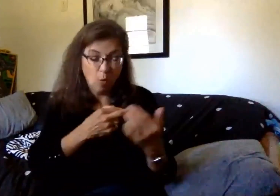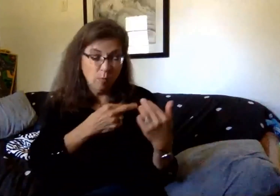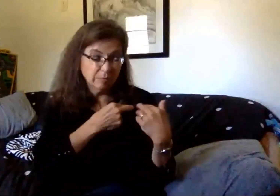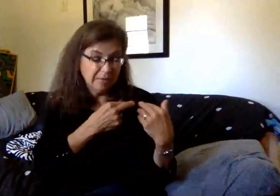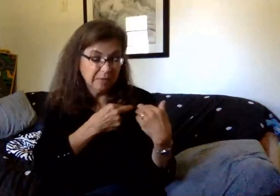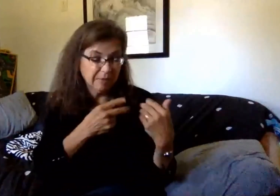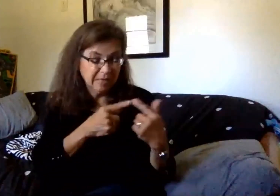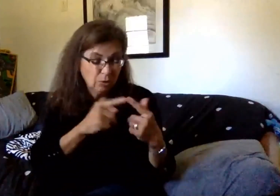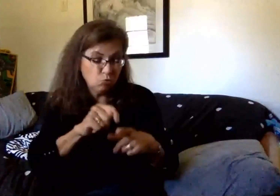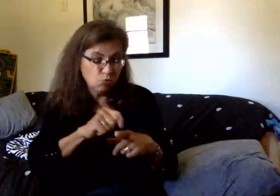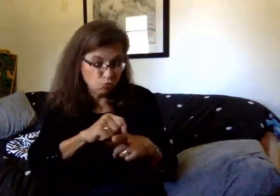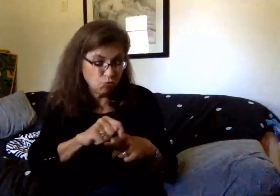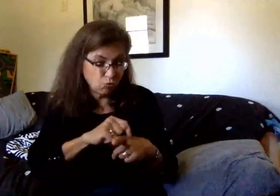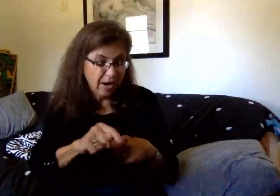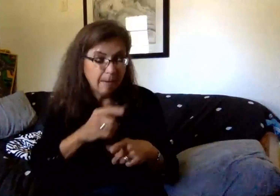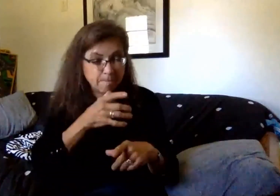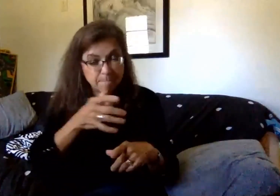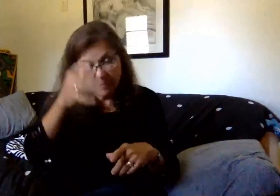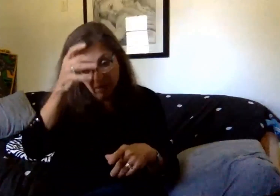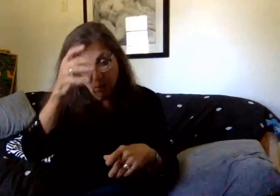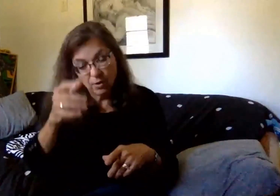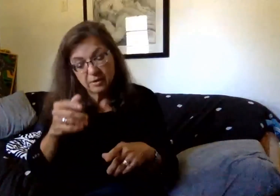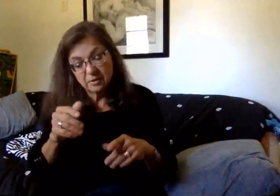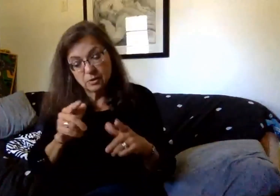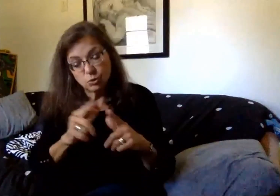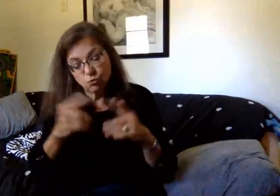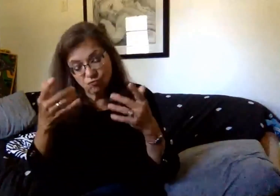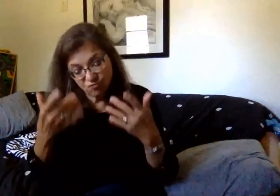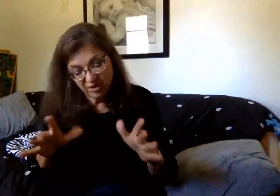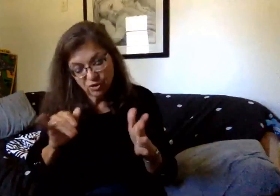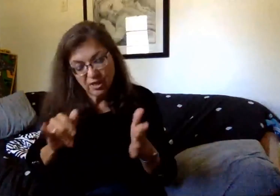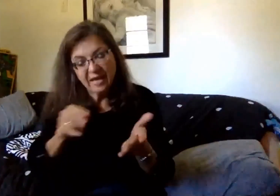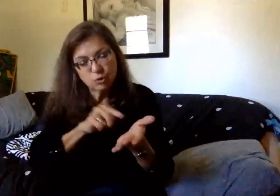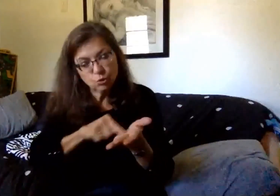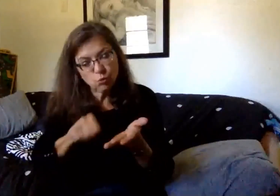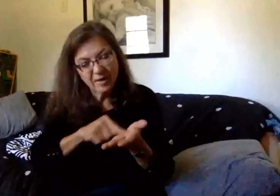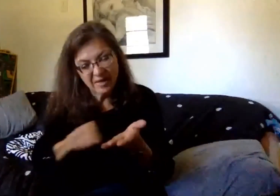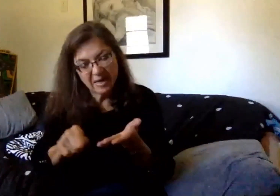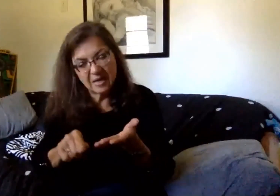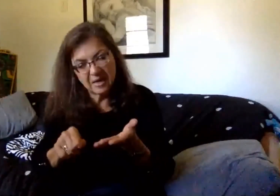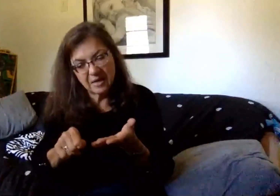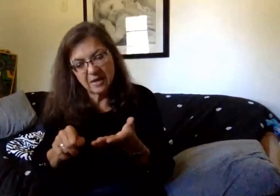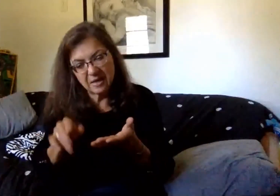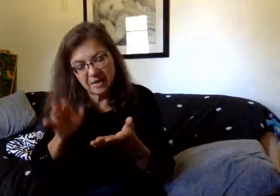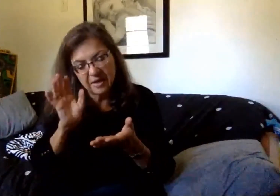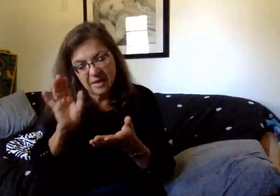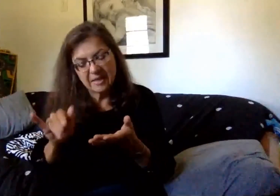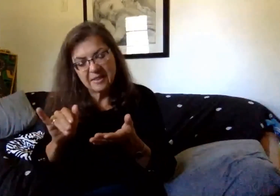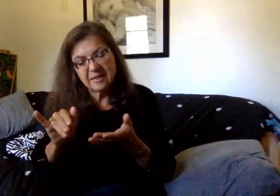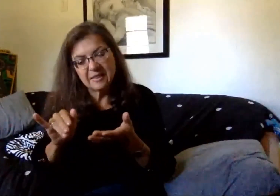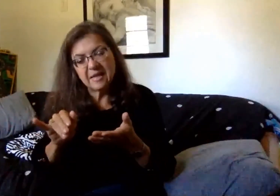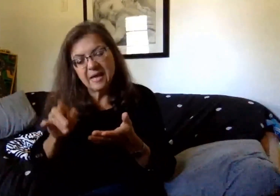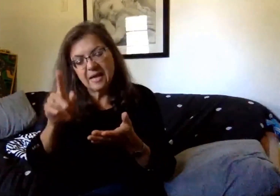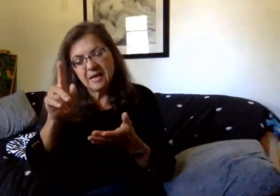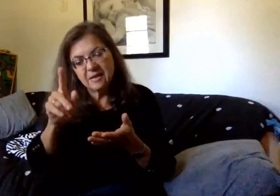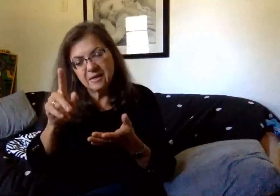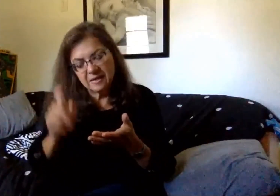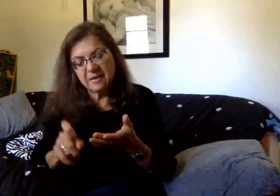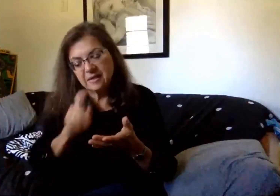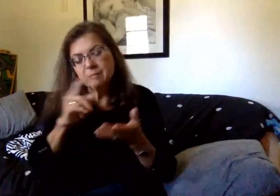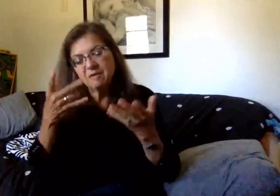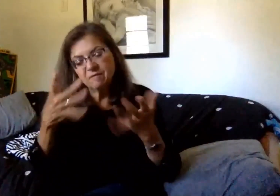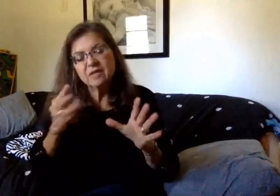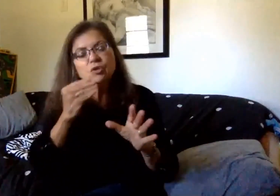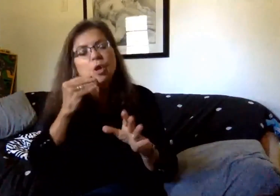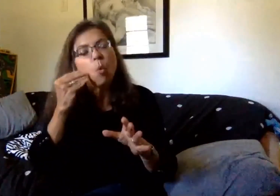is to train parents on completing that screening. And ideally, that daily health screening should be completed at home.